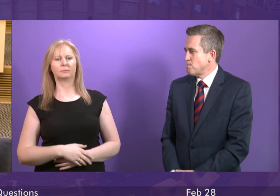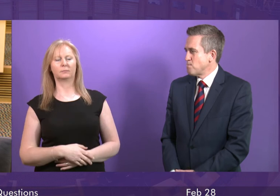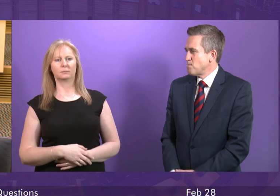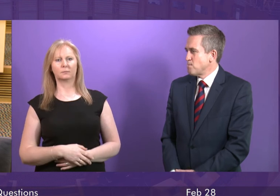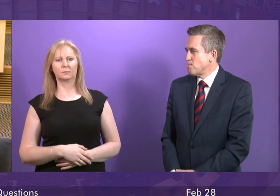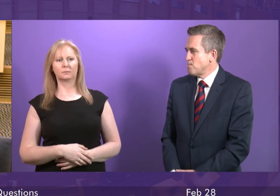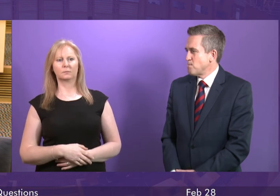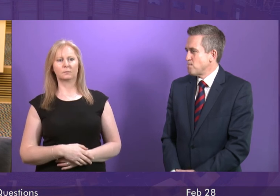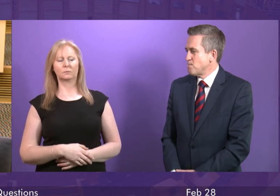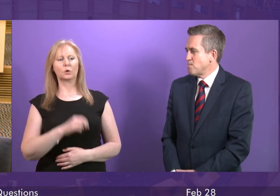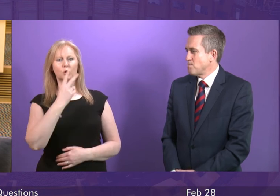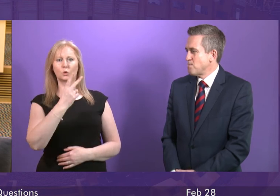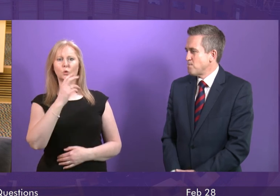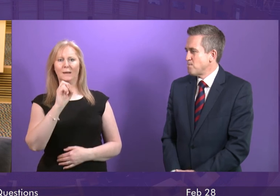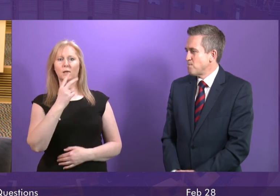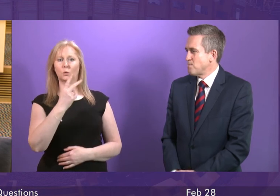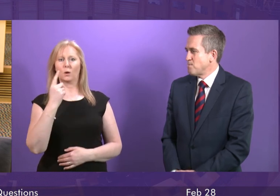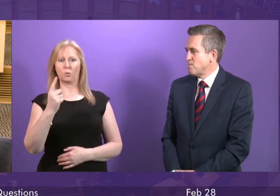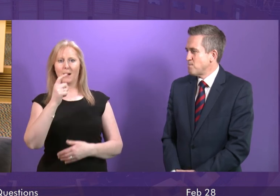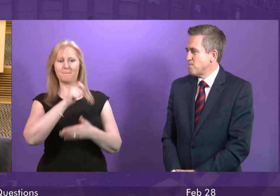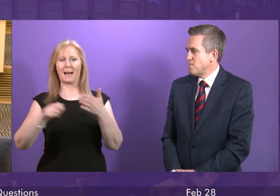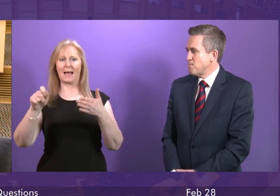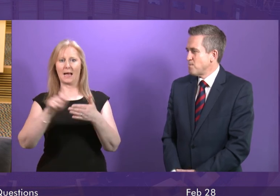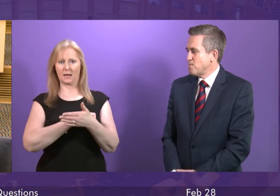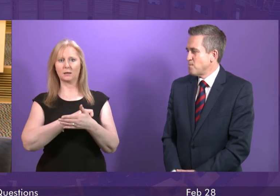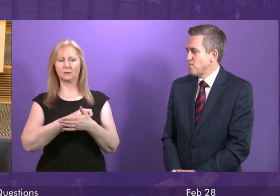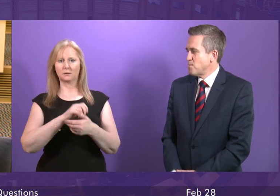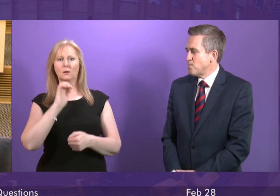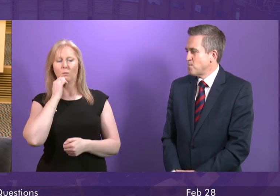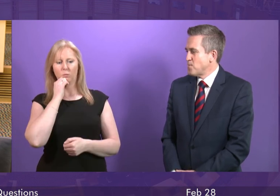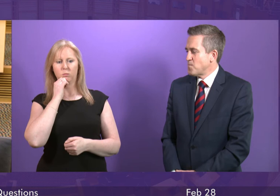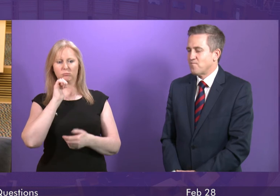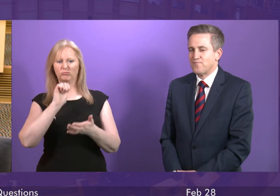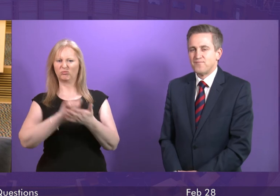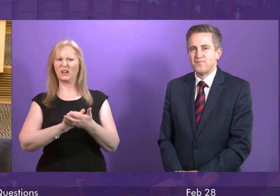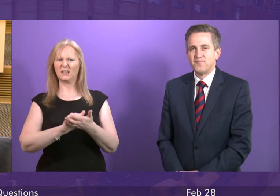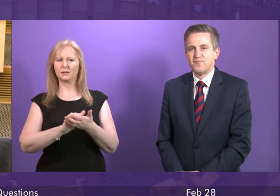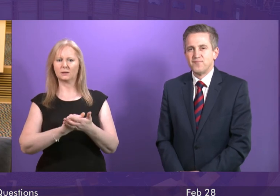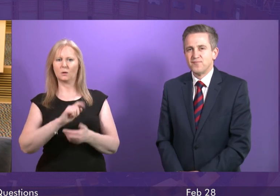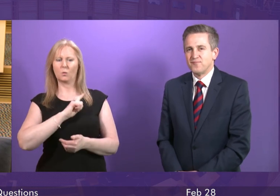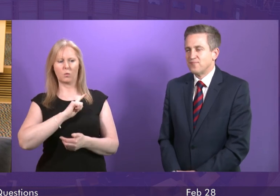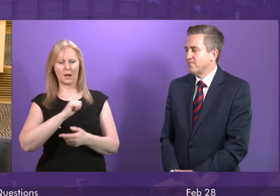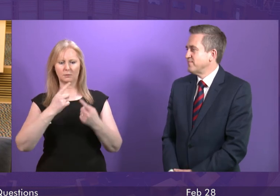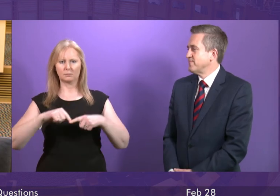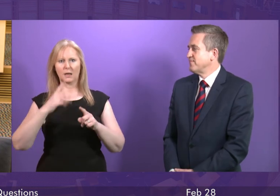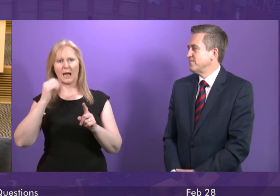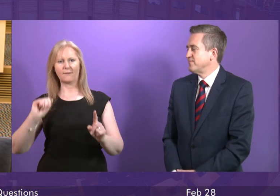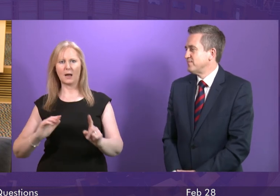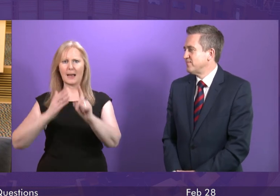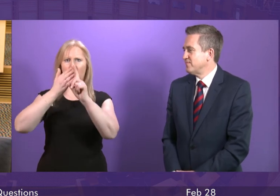2021 ban, I think that is right, because it sets a level of ambition that we should all be working towards. And of course,